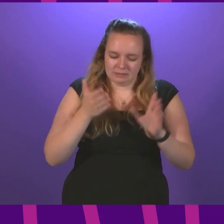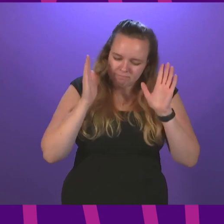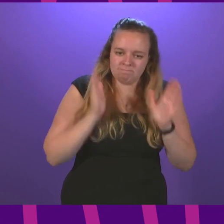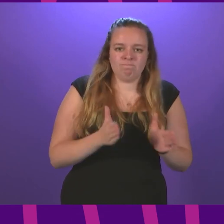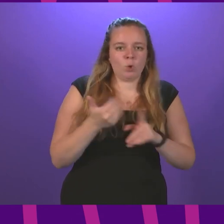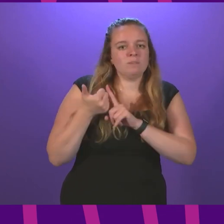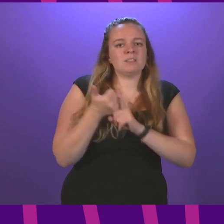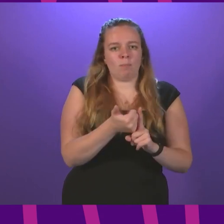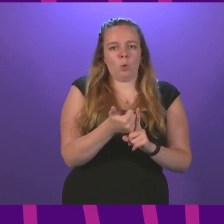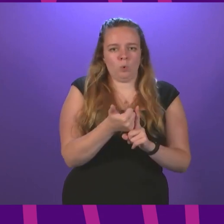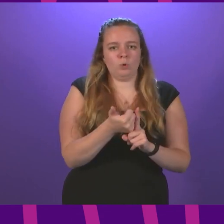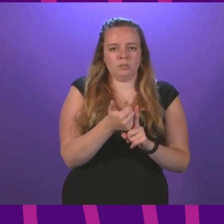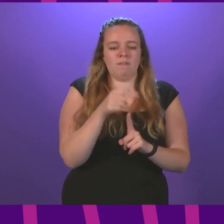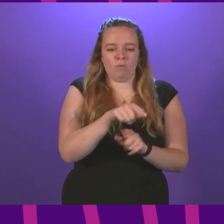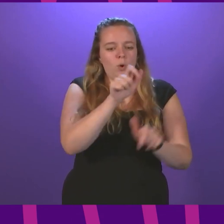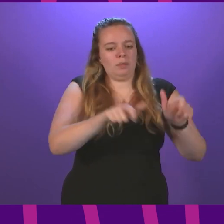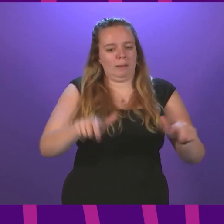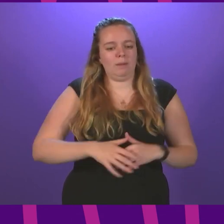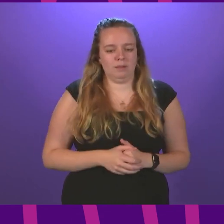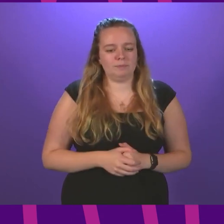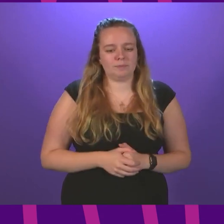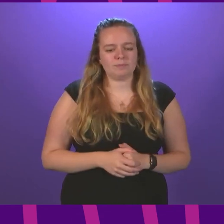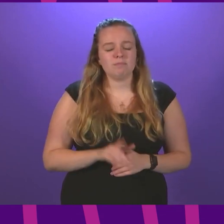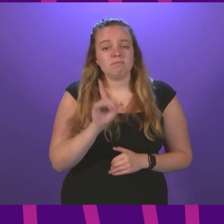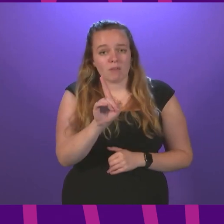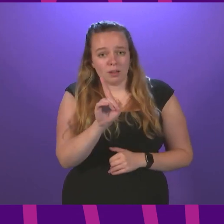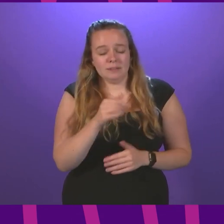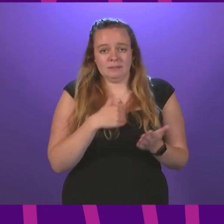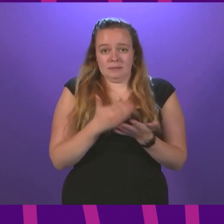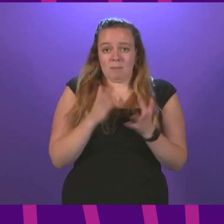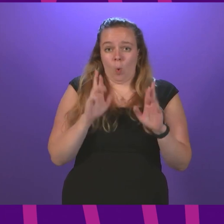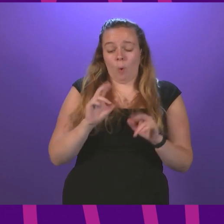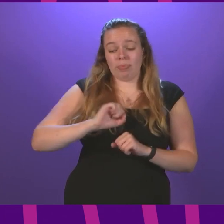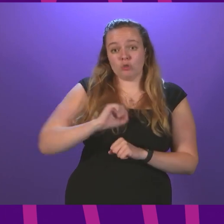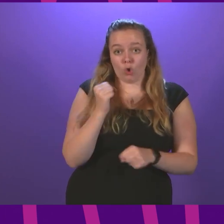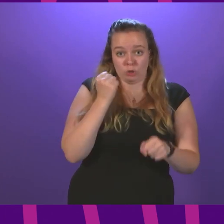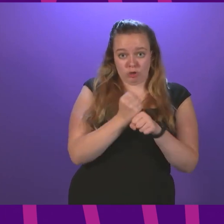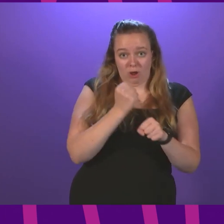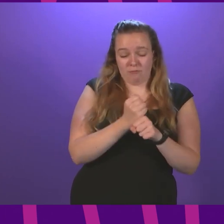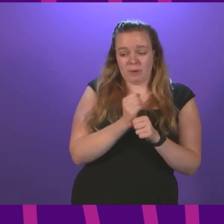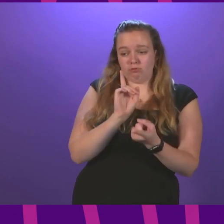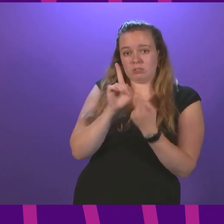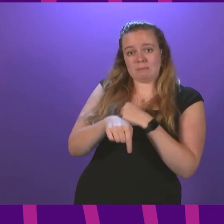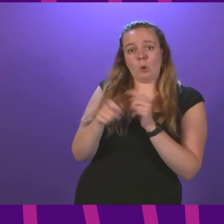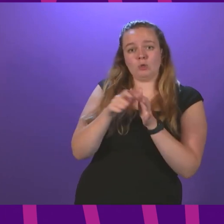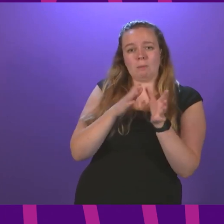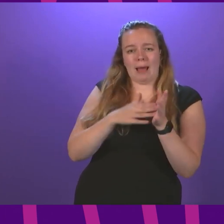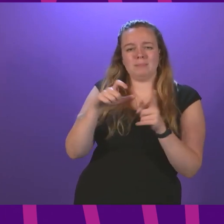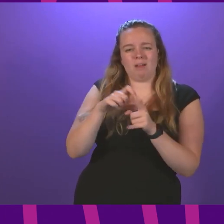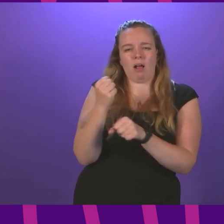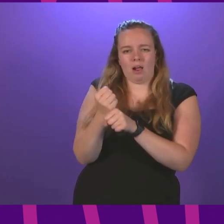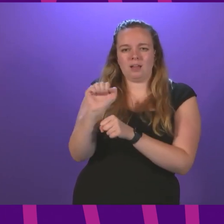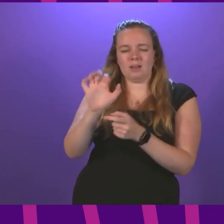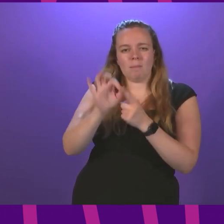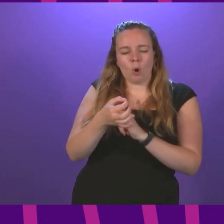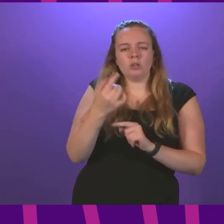of support for these people. But I do hope that the Scottish Government respond to Pam Duncan-Glancy's point